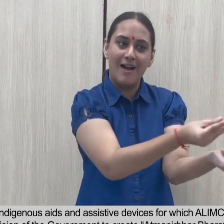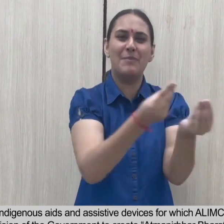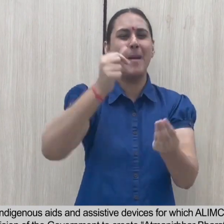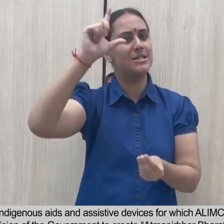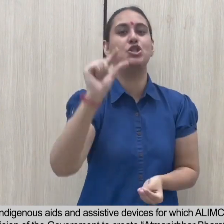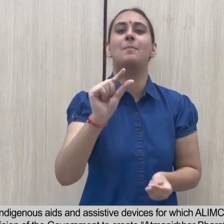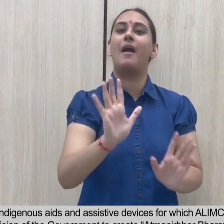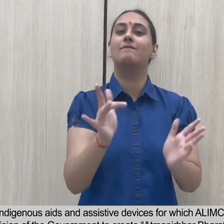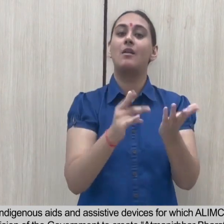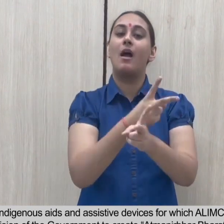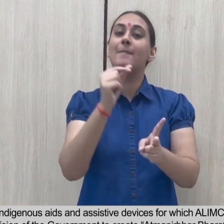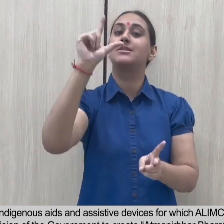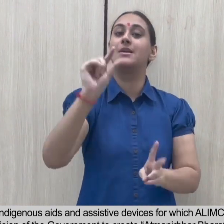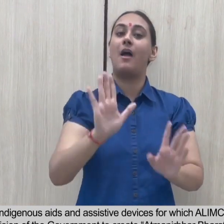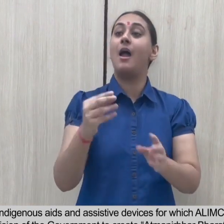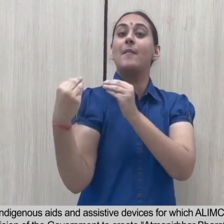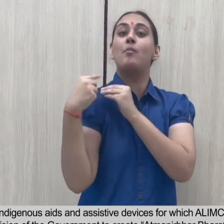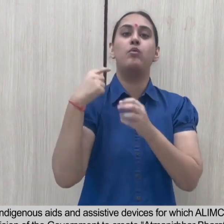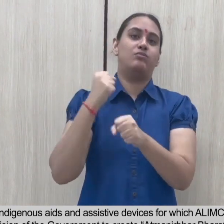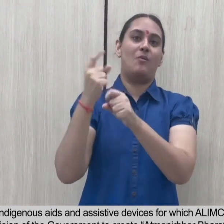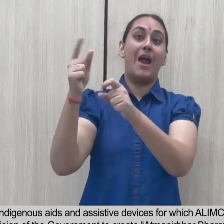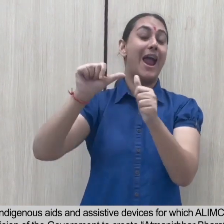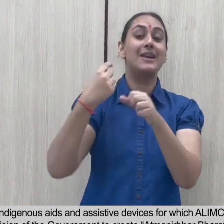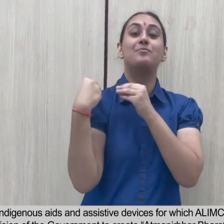create Atmanirwar Bharat in assistive technology.